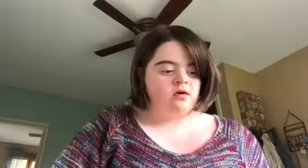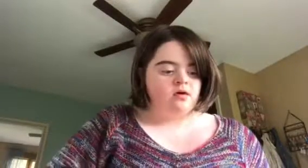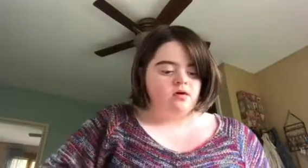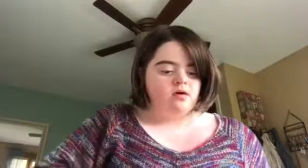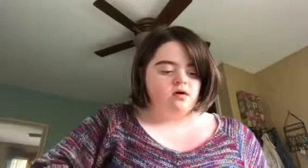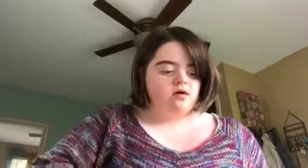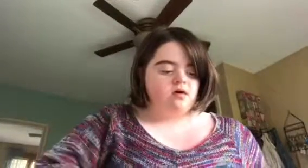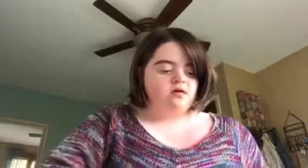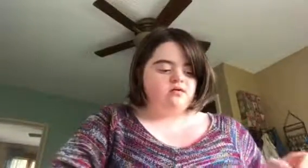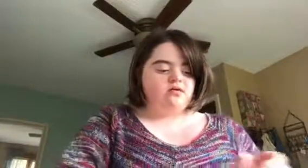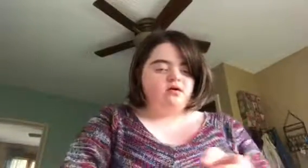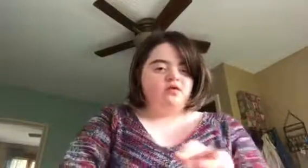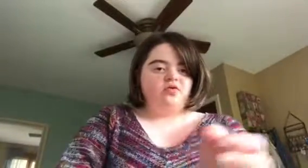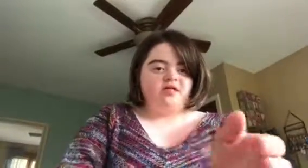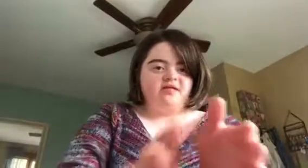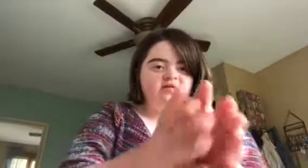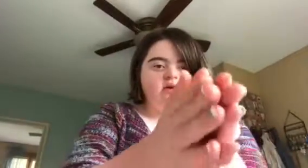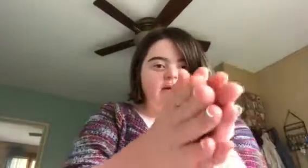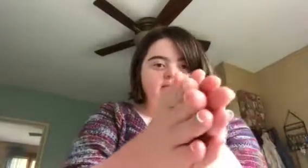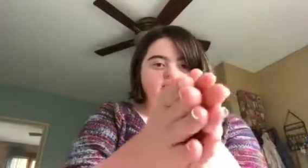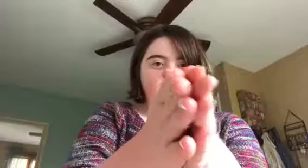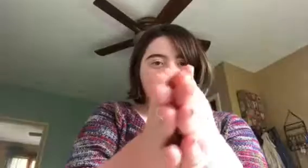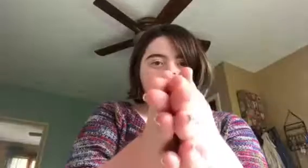And this is back.